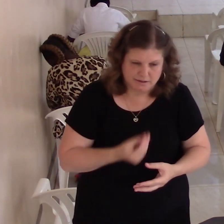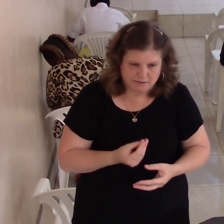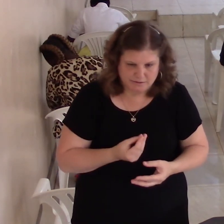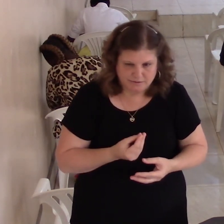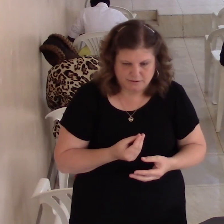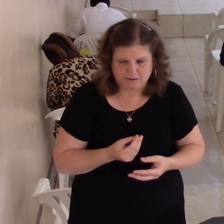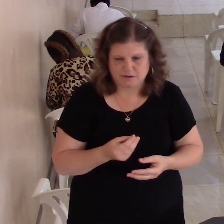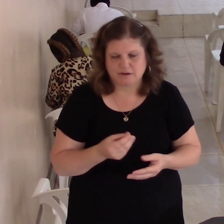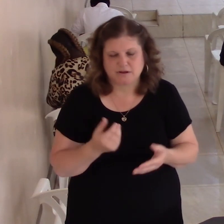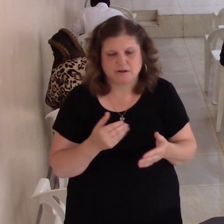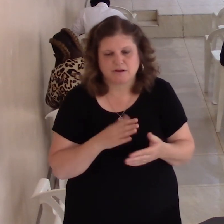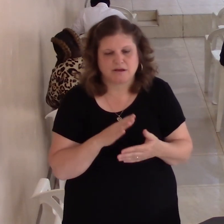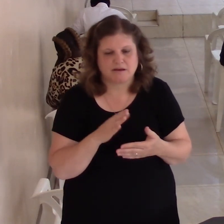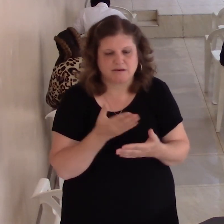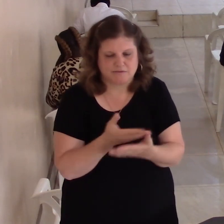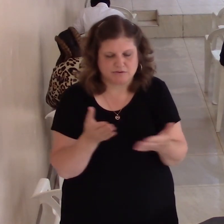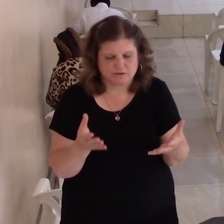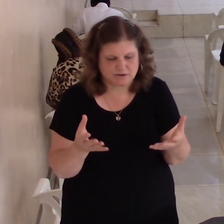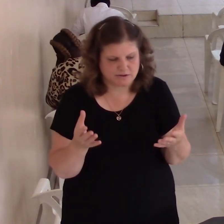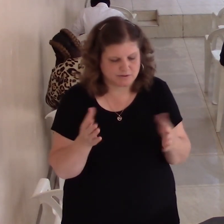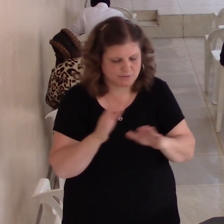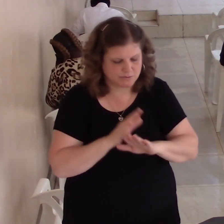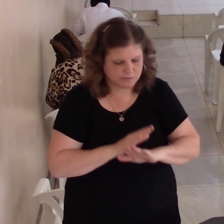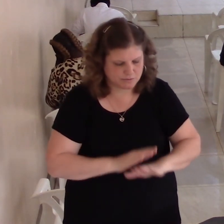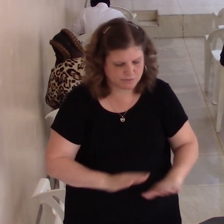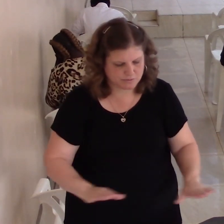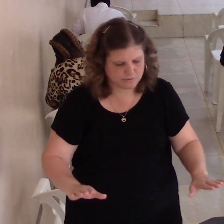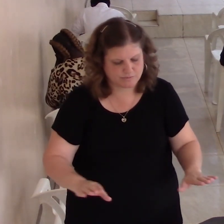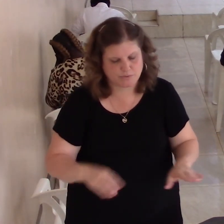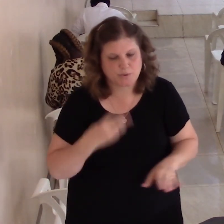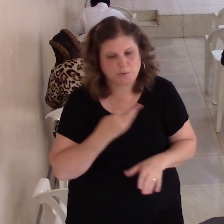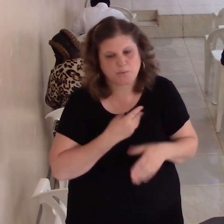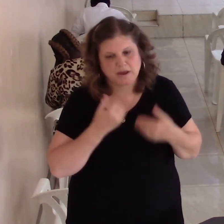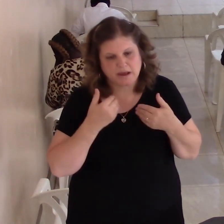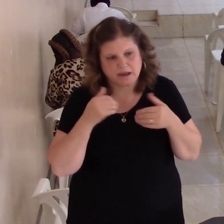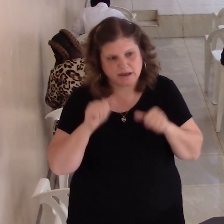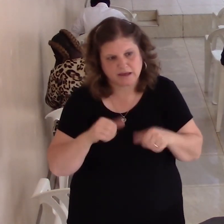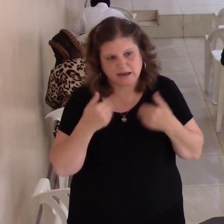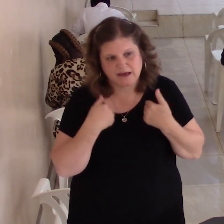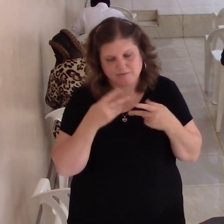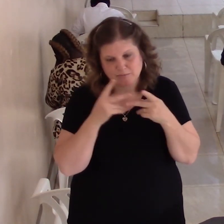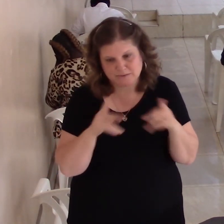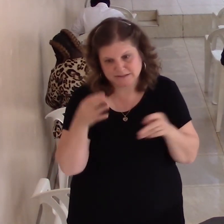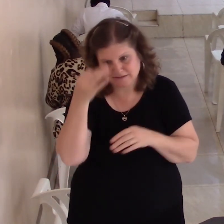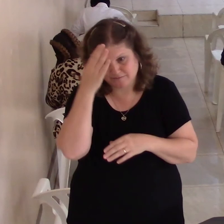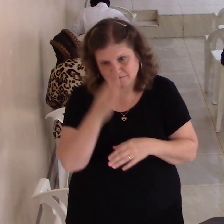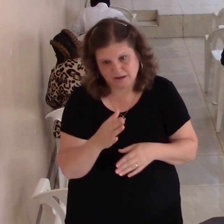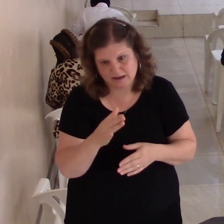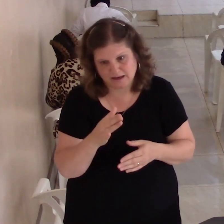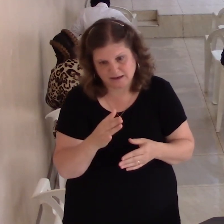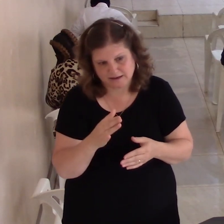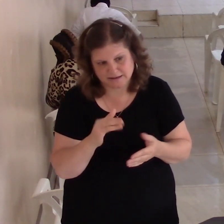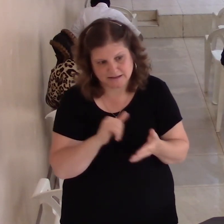can all help we can have peace of God to understand why not because of problem away